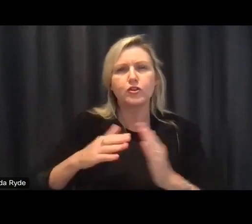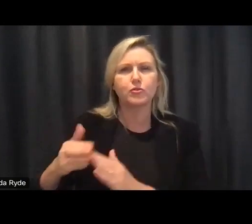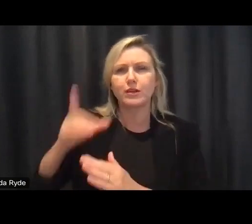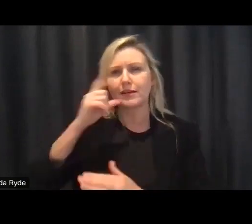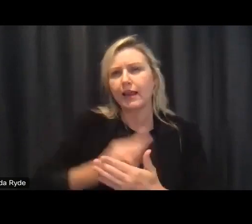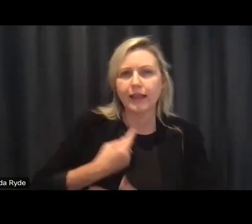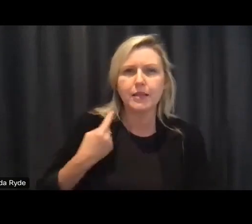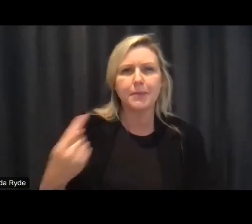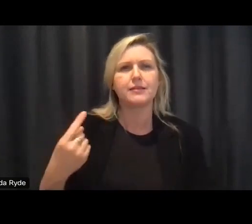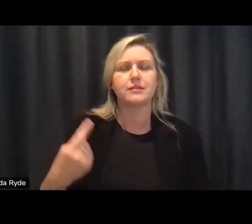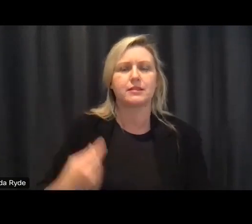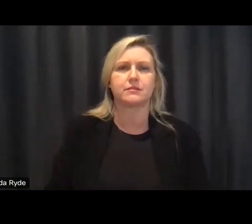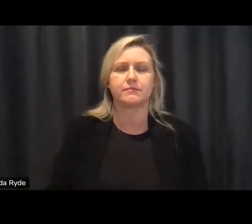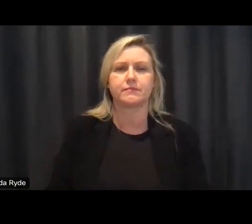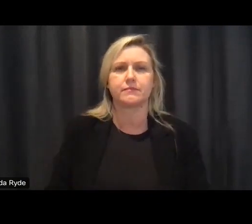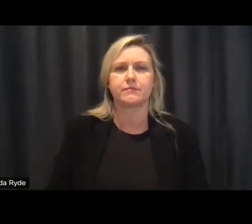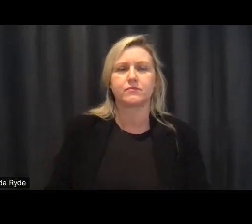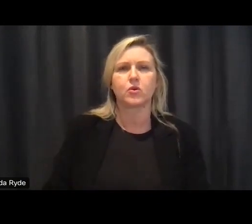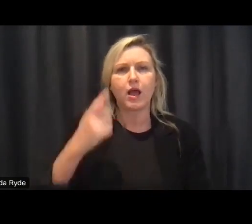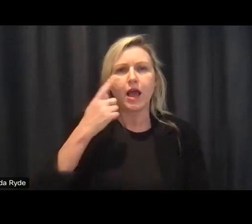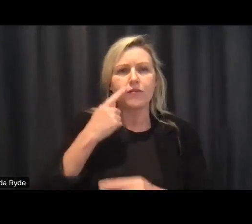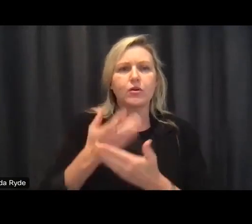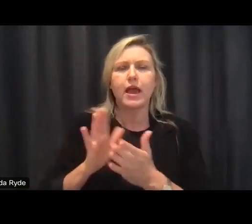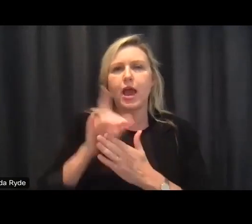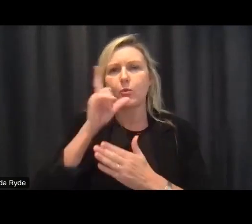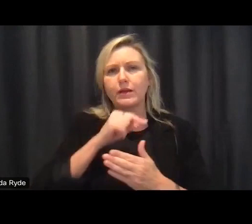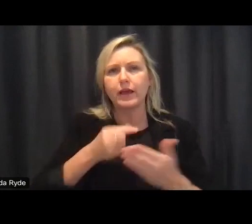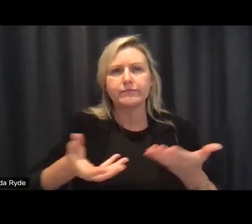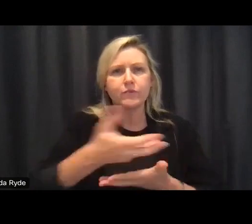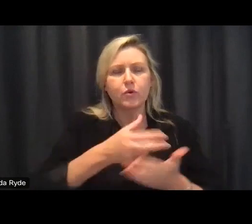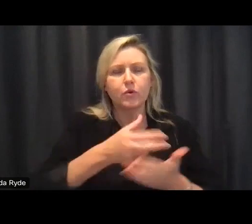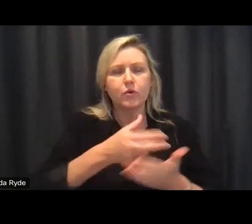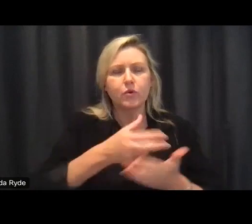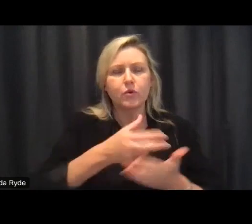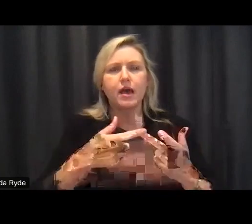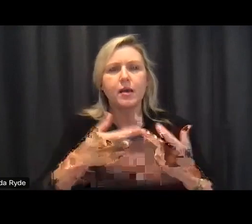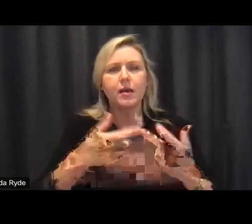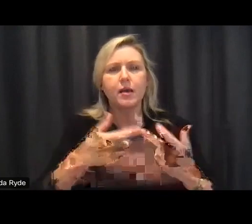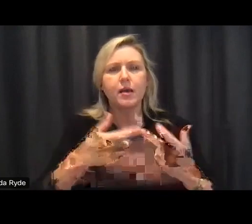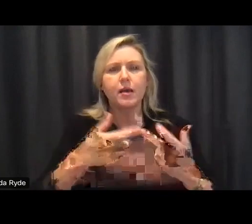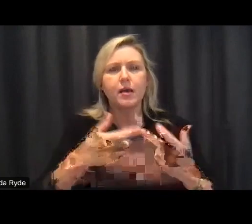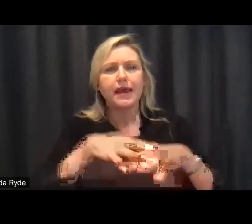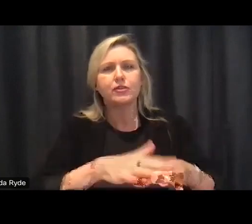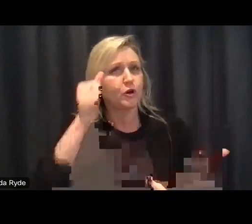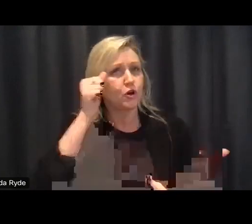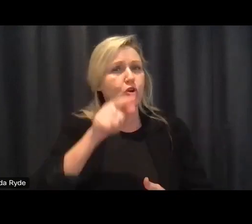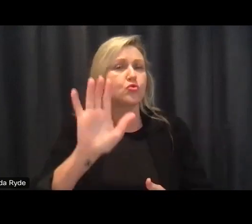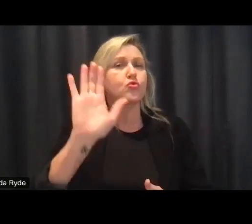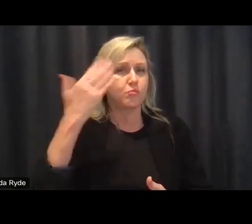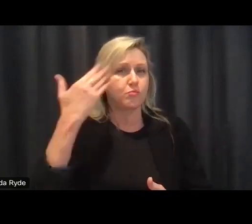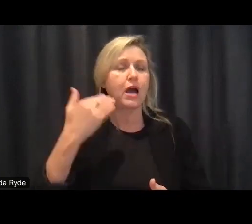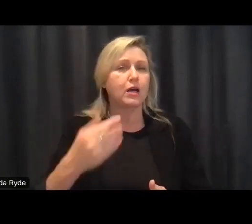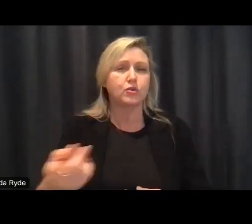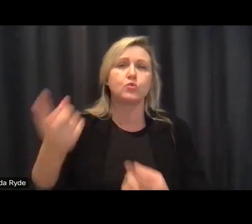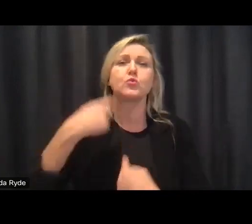interfaces with mainstream services and we know these are issues that you've raised in relation to previous reviews